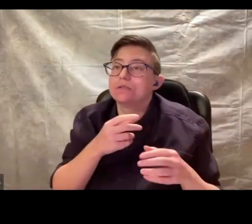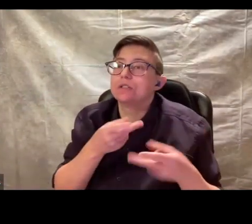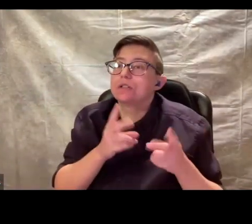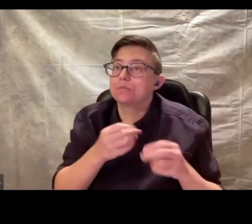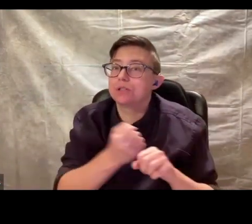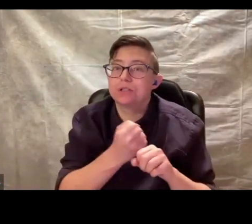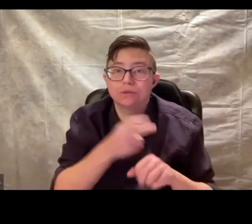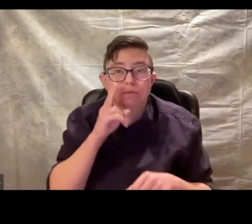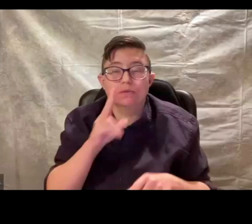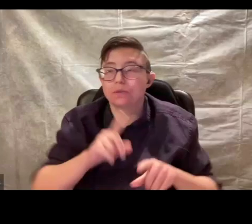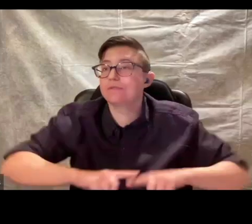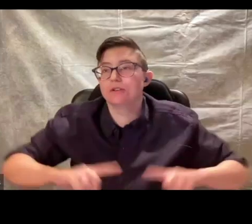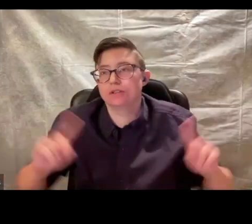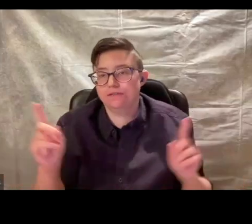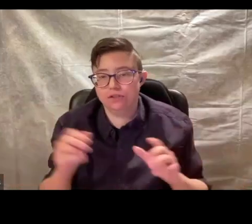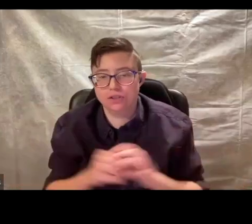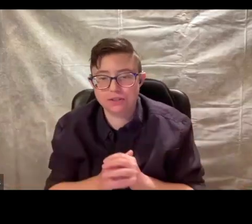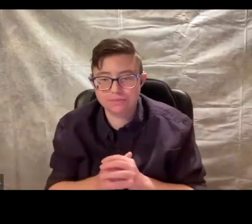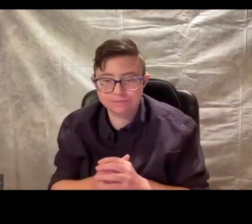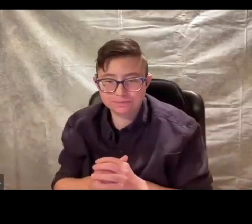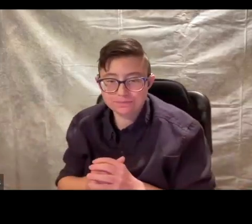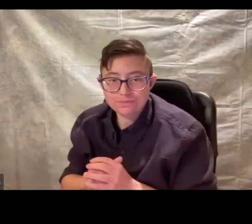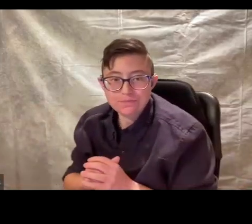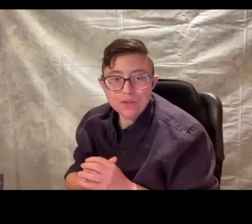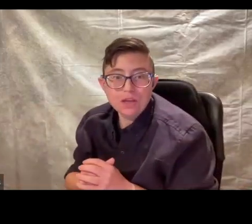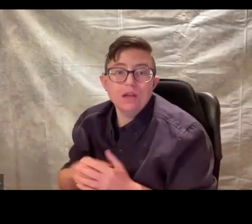BSR interpreters do looks very different.